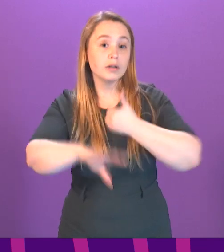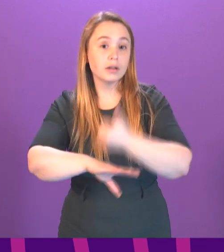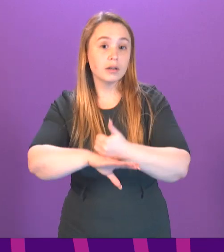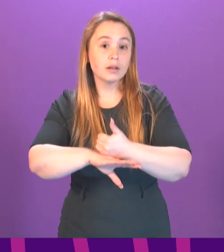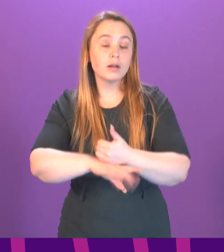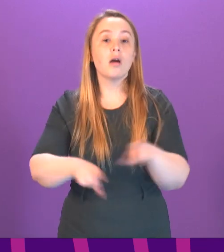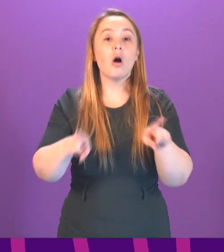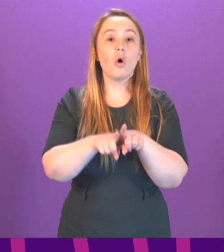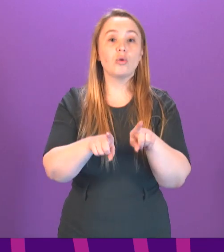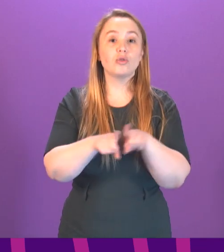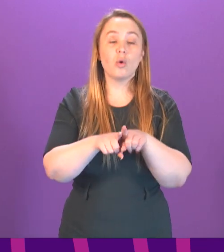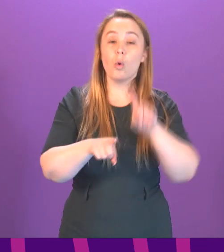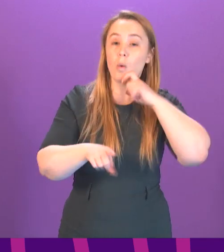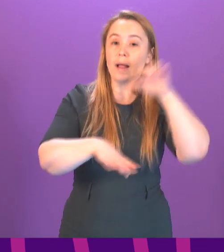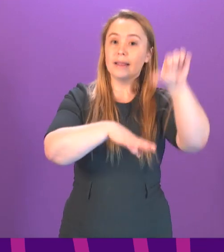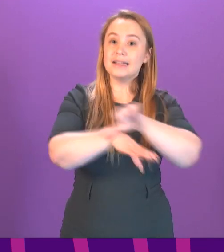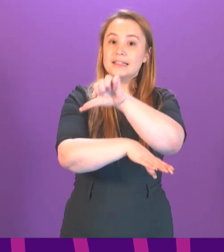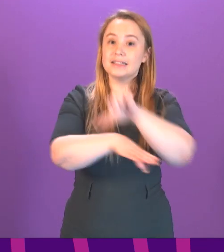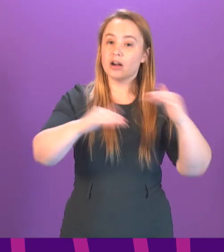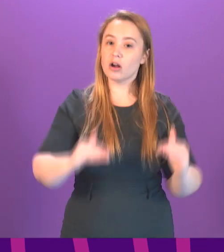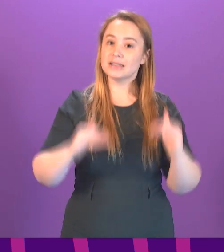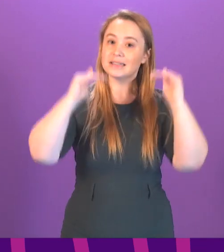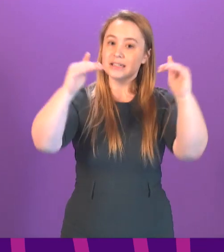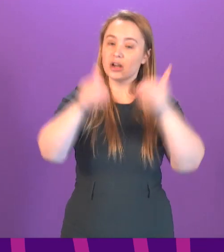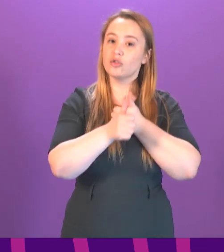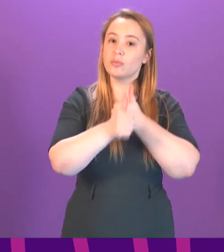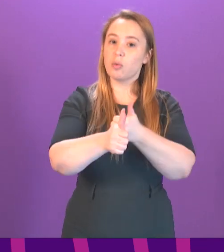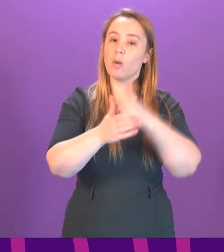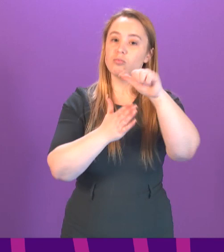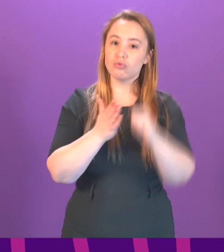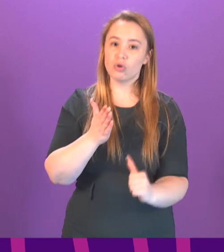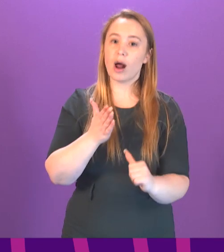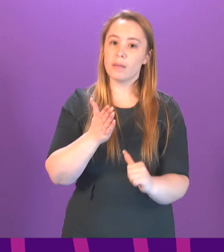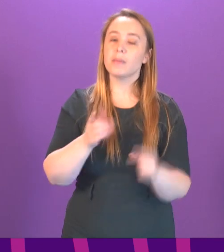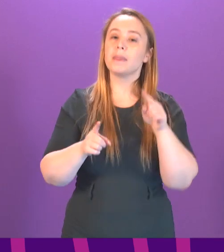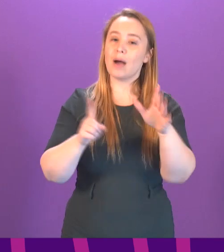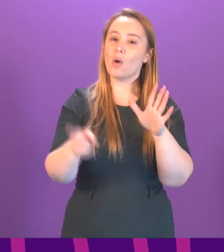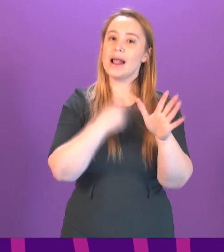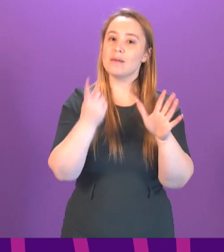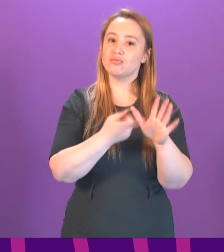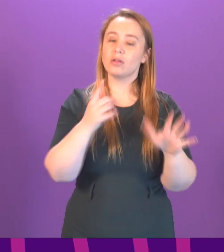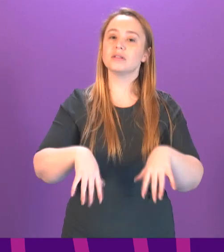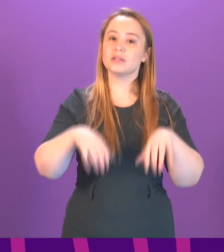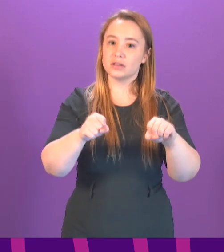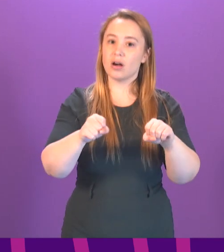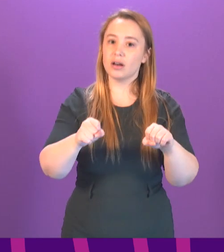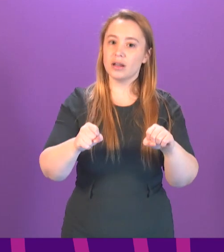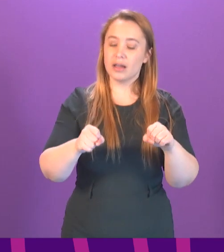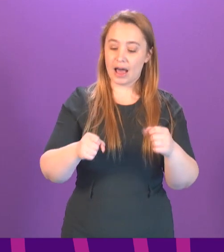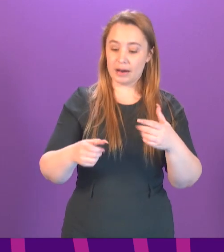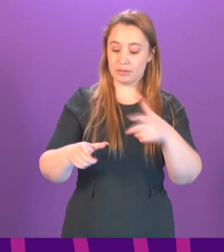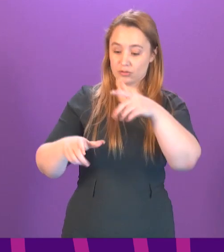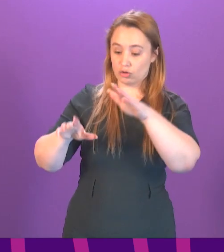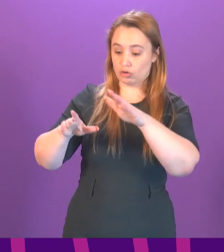eSchool will also be providing an Easter senior phase study support programme that will begin in April. And they are currently gathering input from